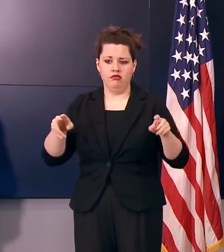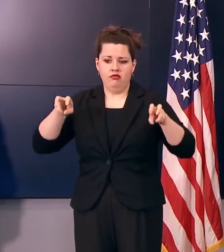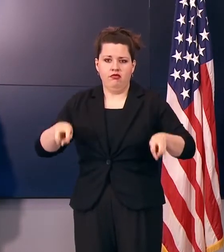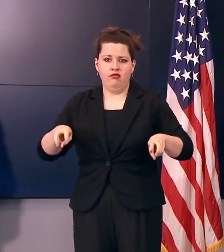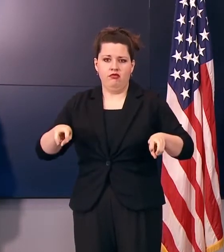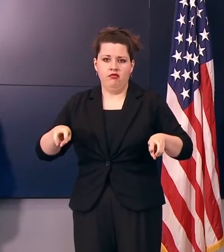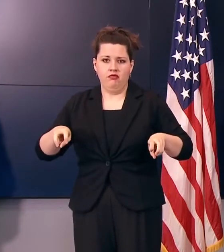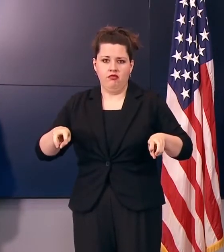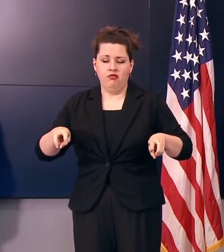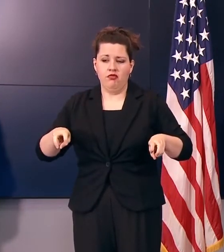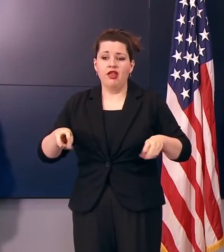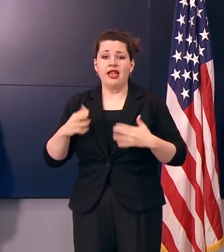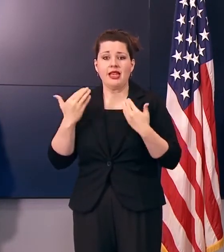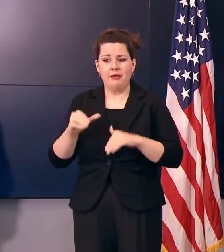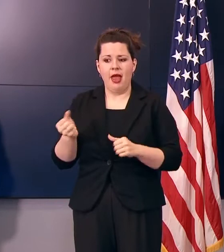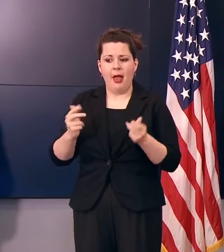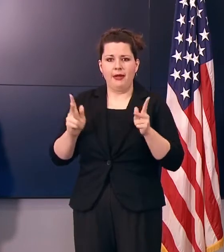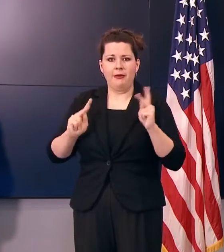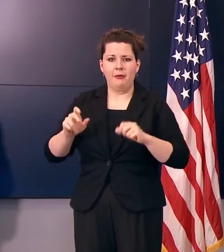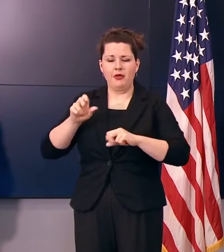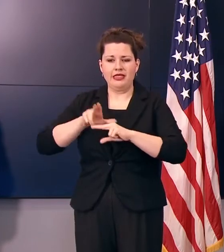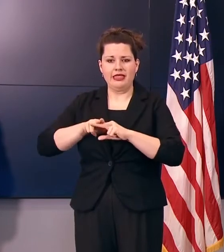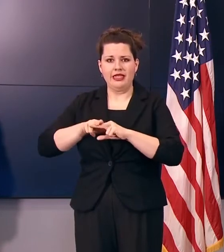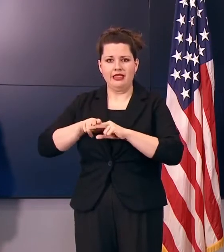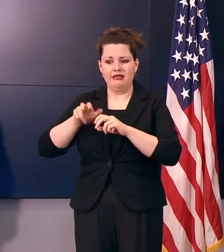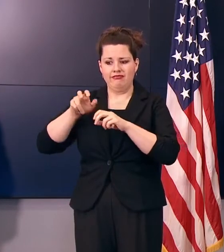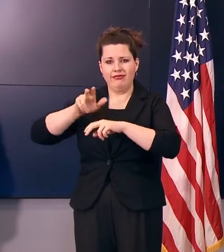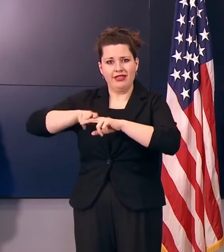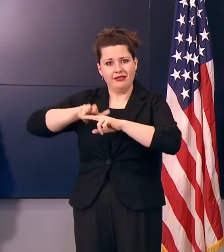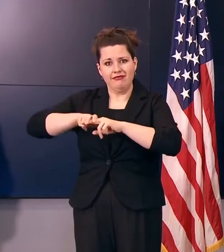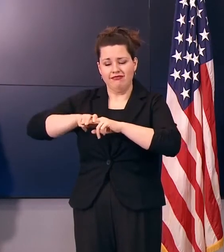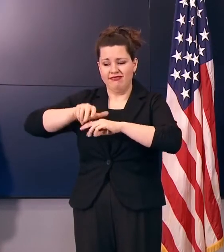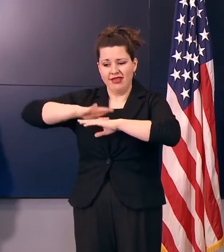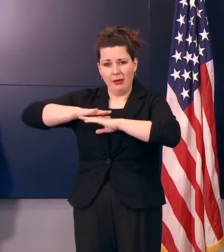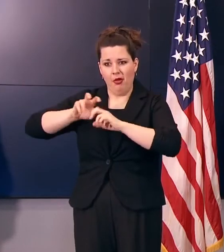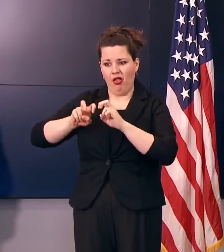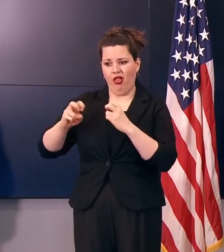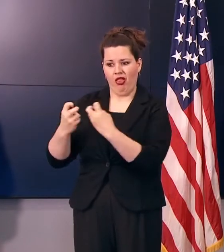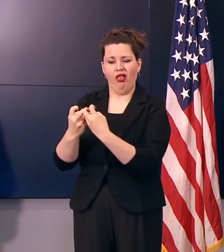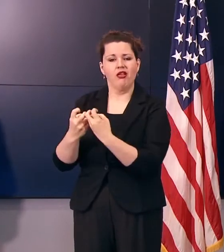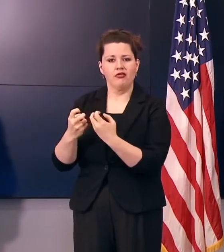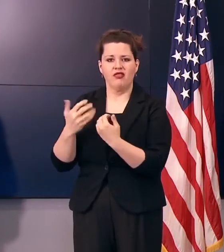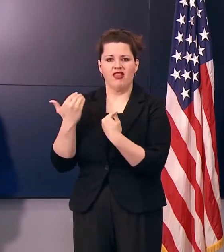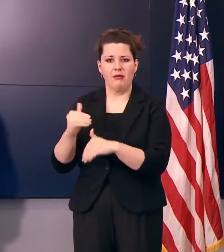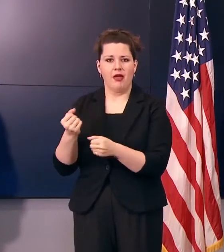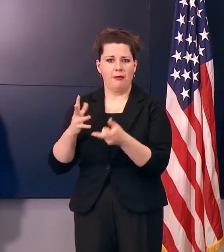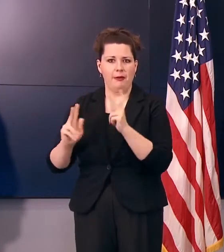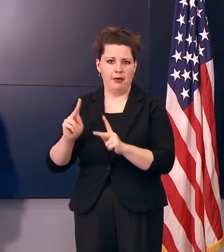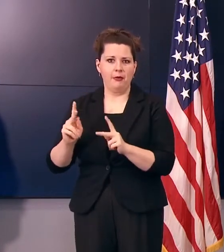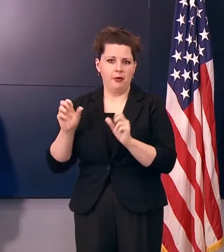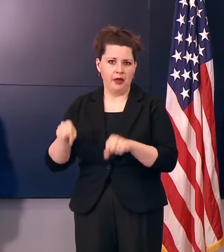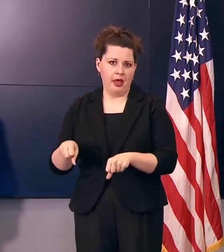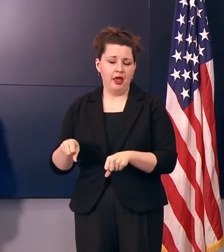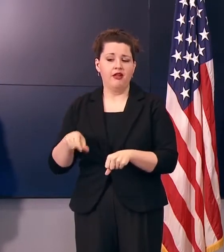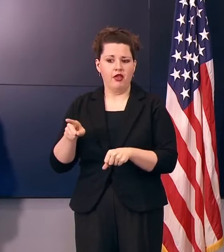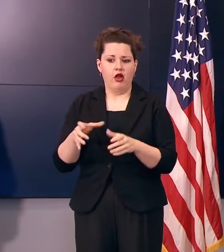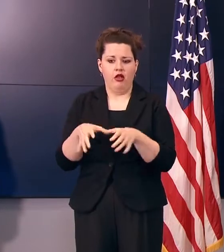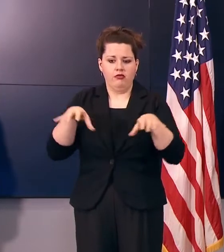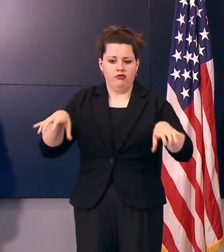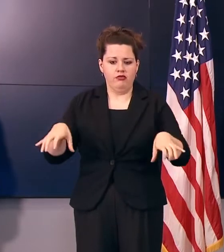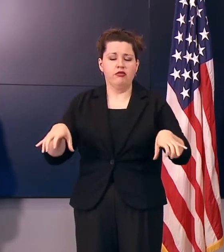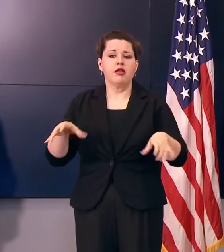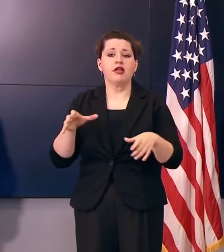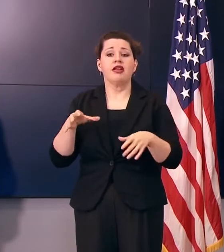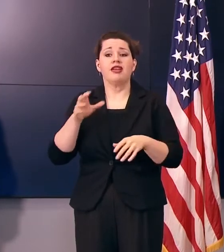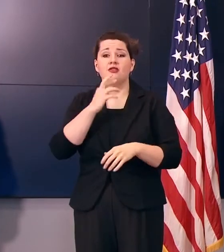people that can be at a table. And, you know, in visiting with the Restaurant Association, they are doing so many things to make sure that customers